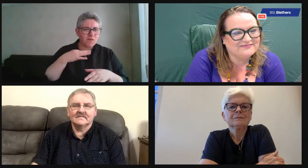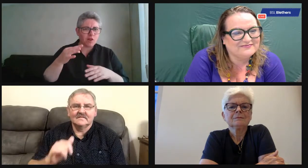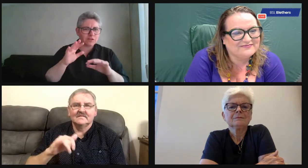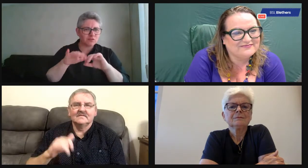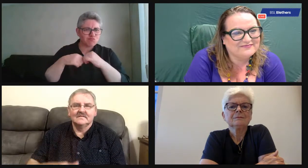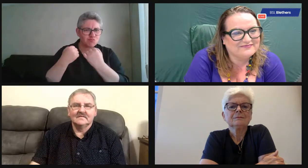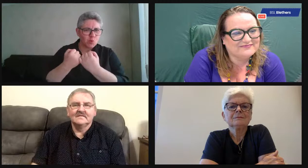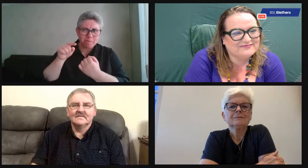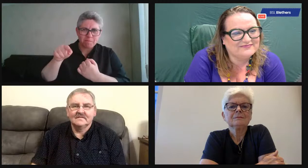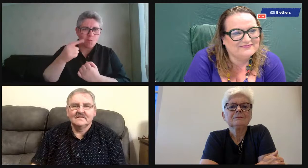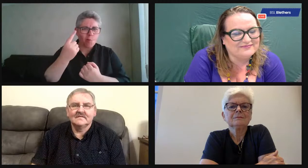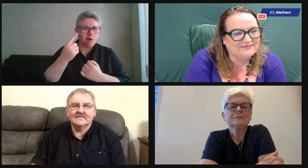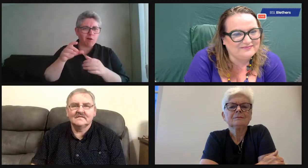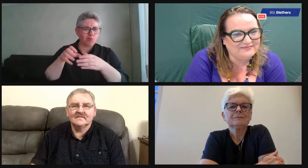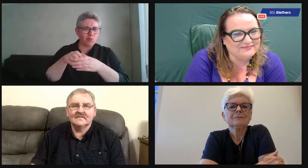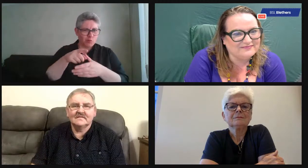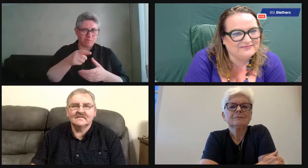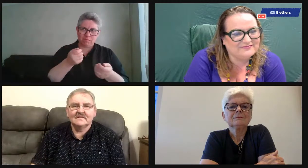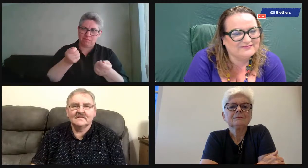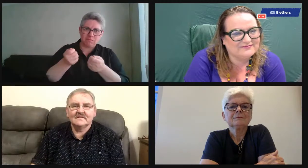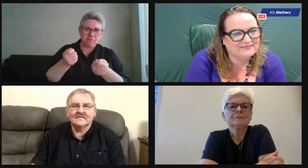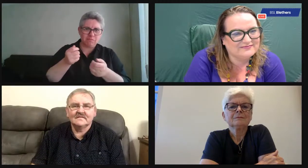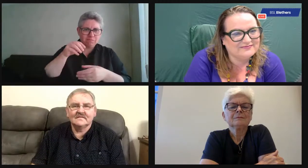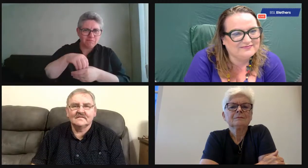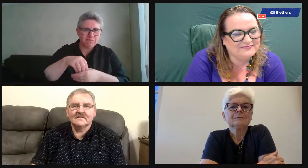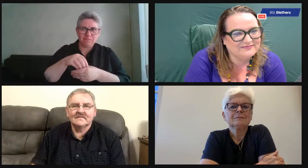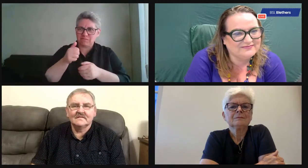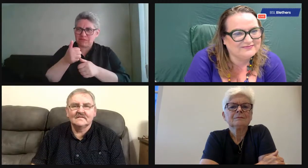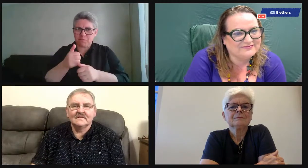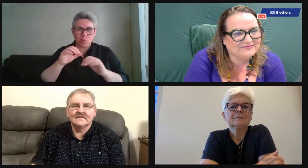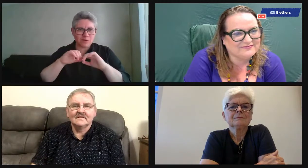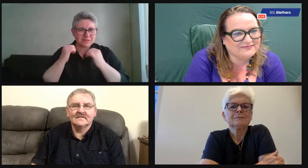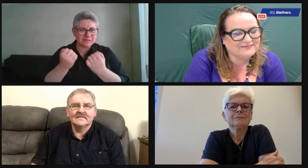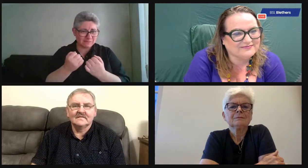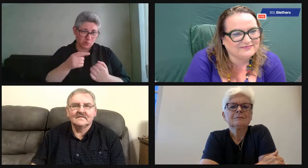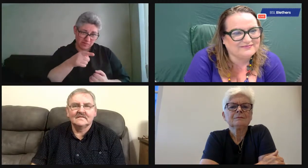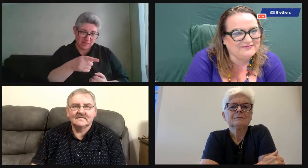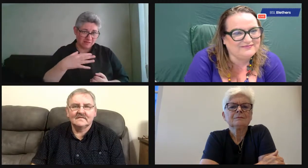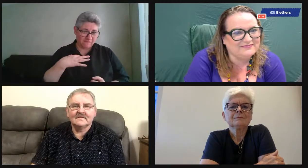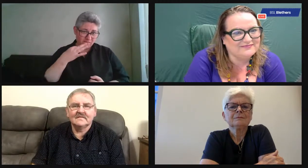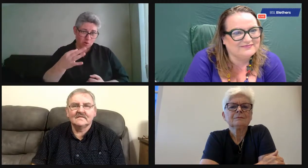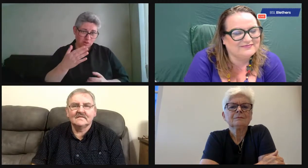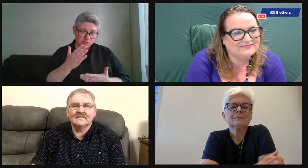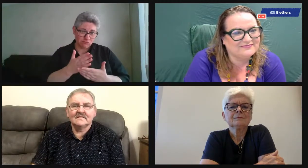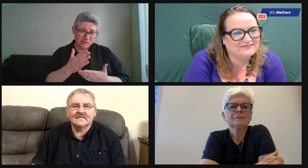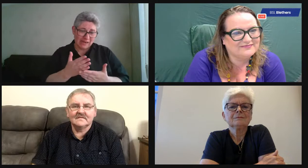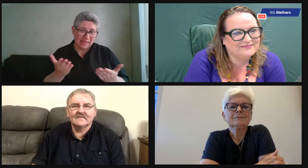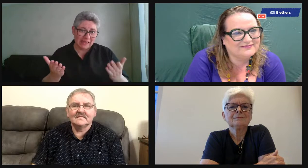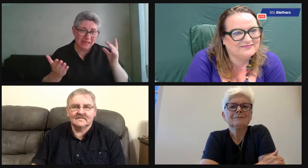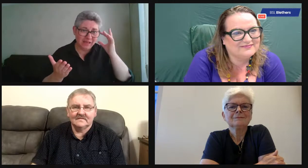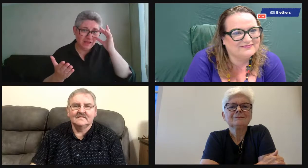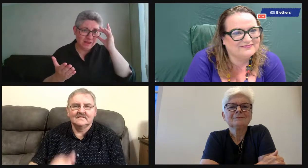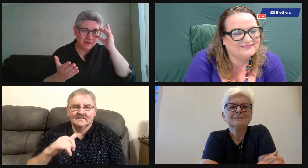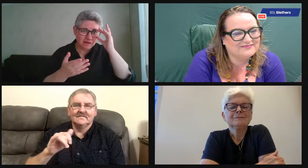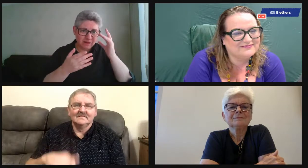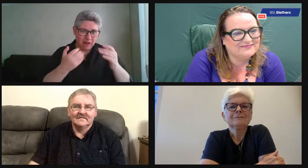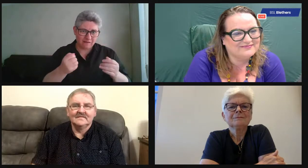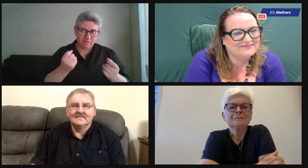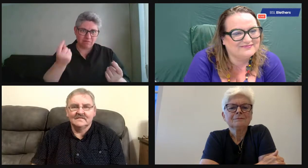You took quite an active role on Facebook in a particular group. You were chairing a group and supporting a group and that's volunteering as well,